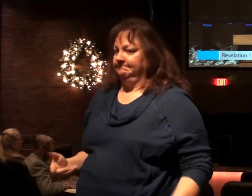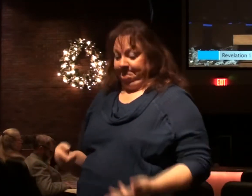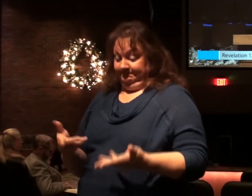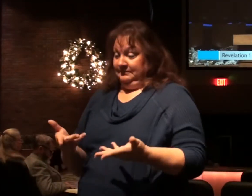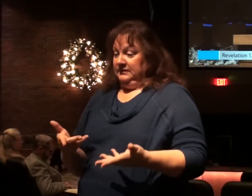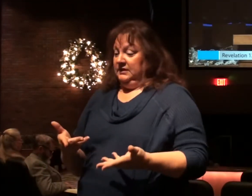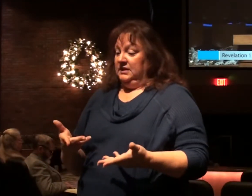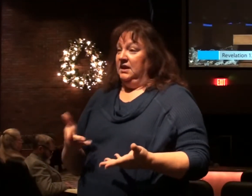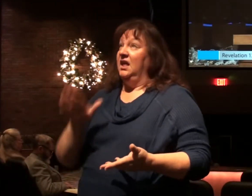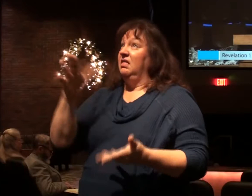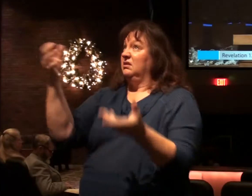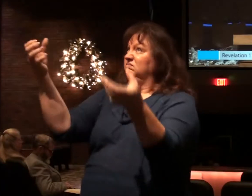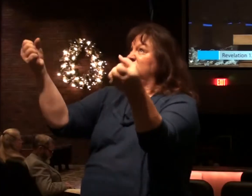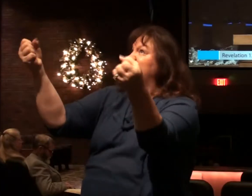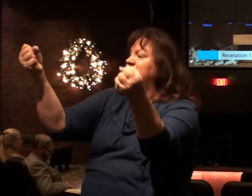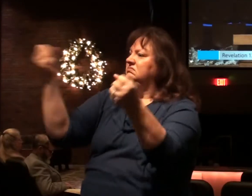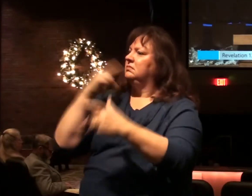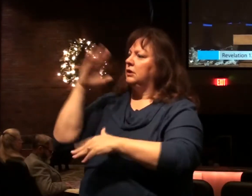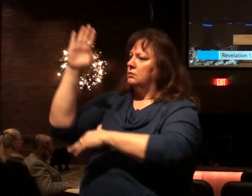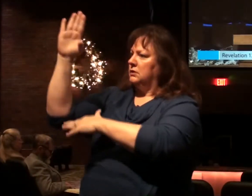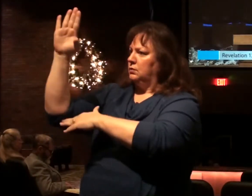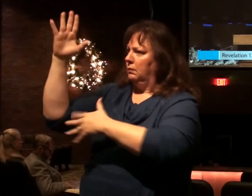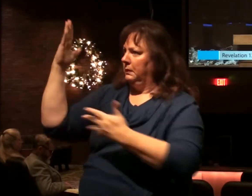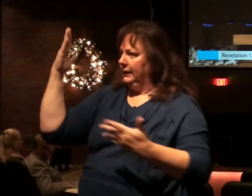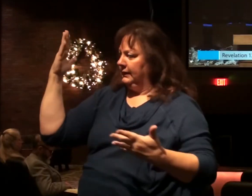The word of their testimony.